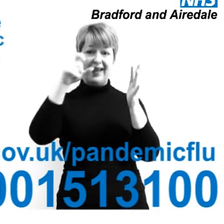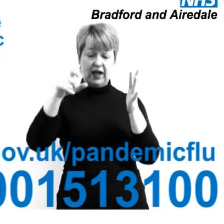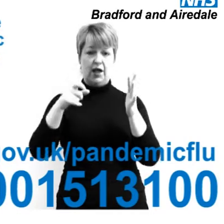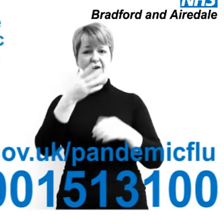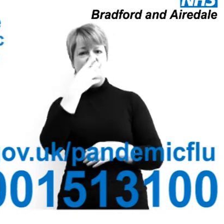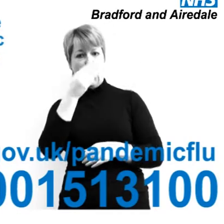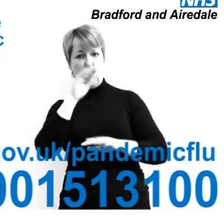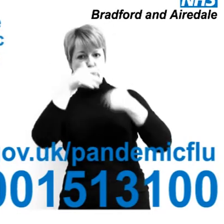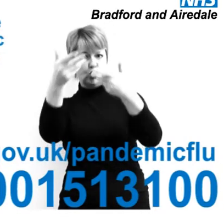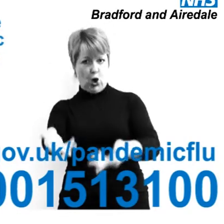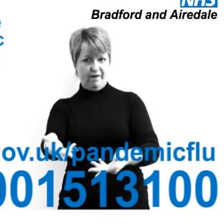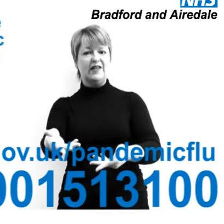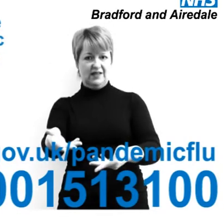131 00